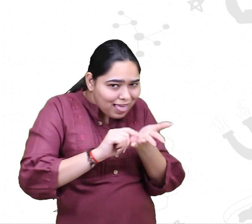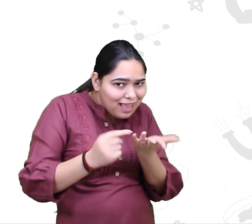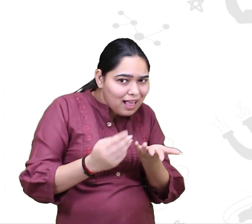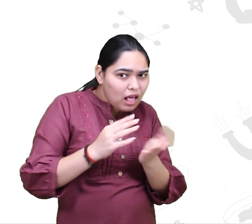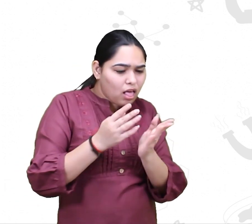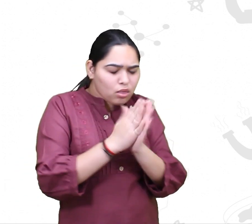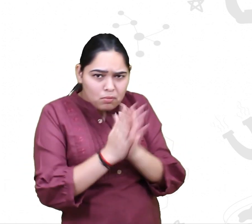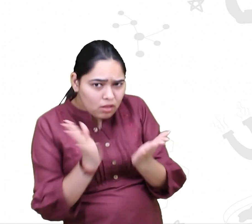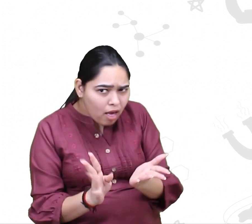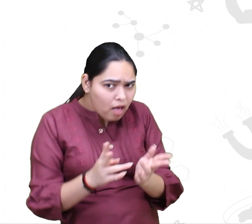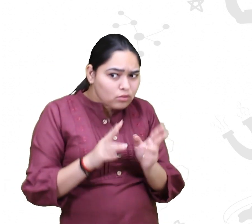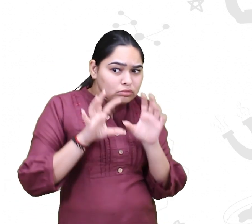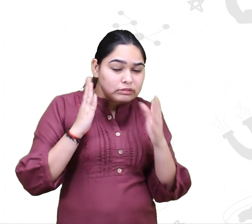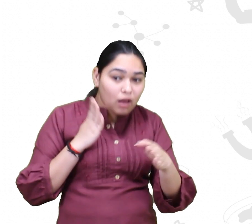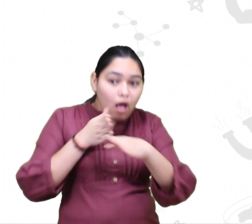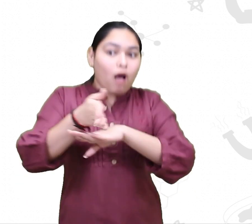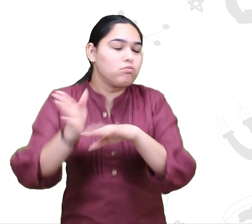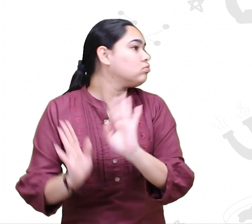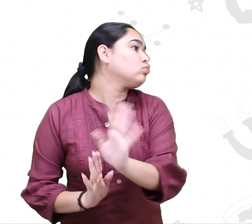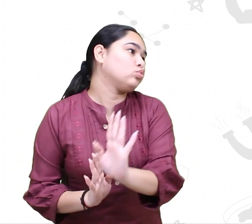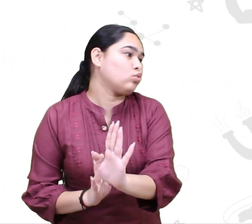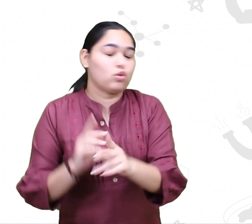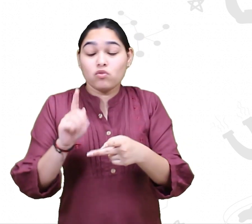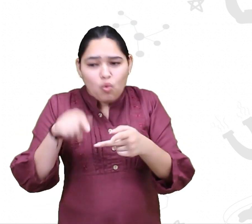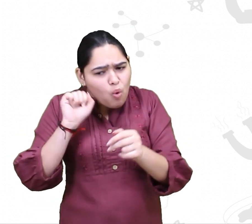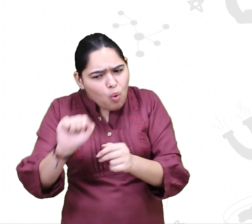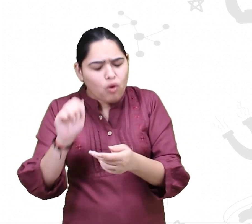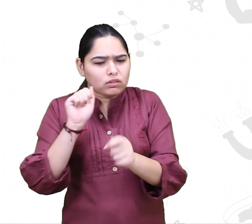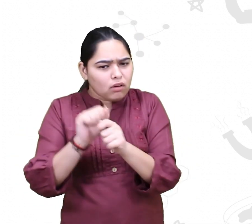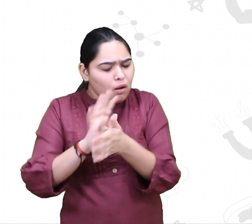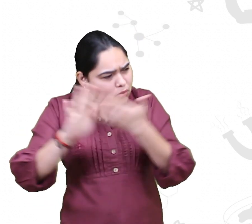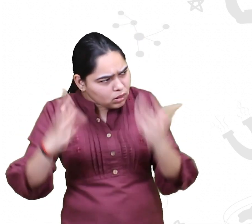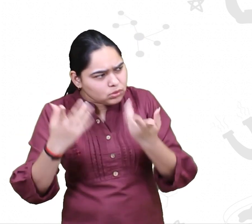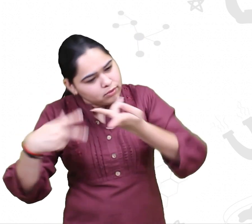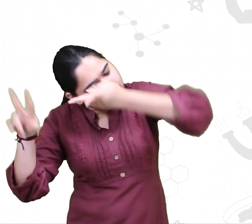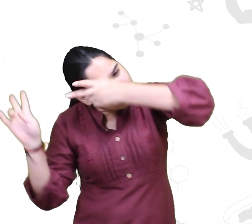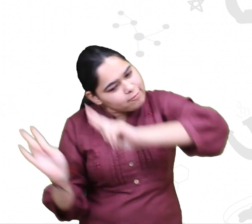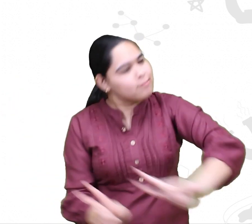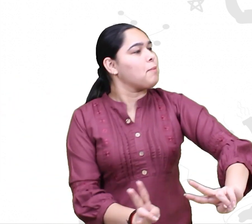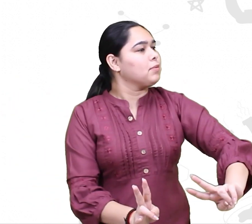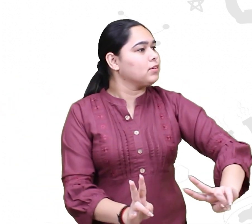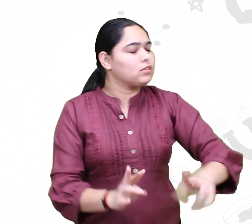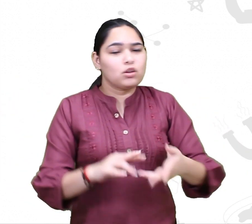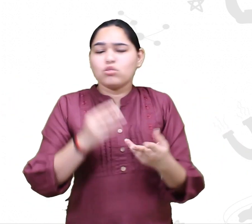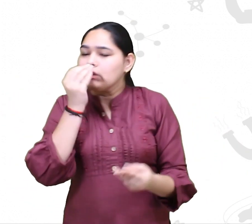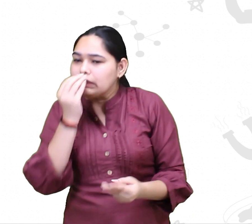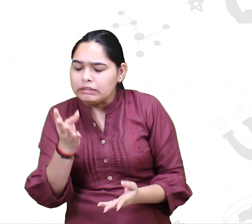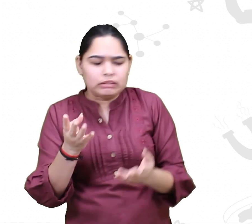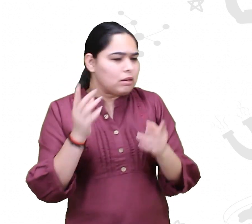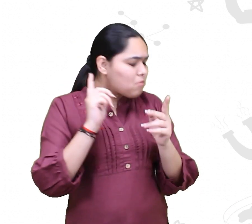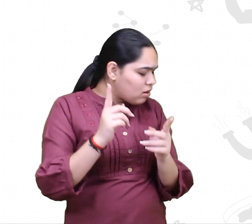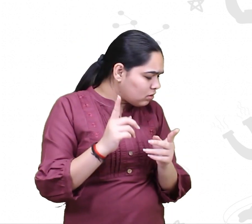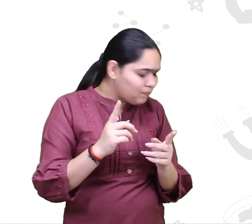same, you know, with a binocular and a notepad and just does some scribbling in the notebook is not going to harm me. And they just go about doing their own